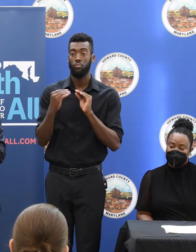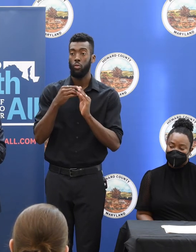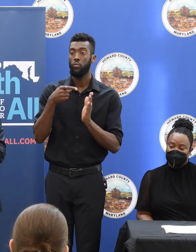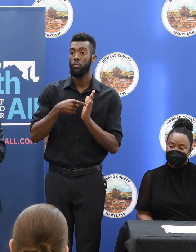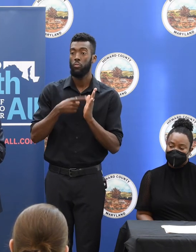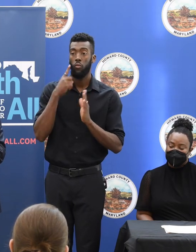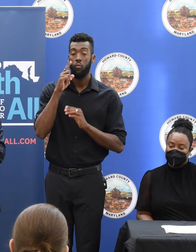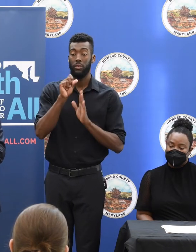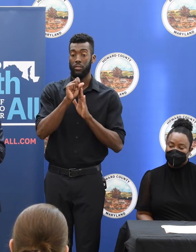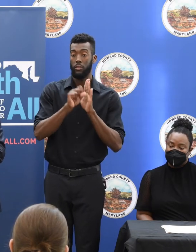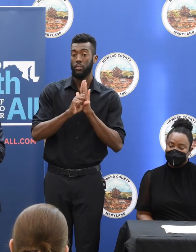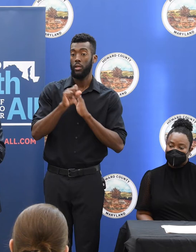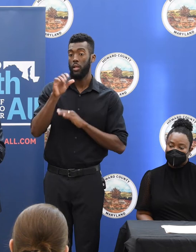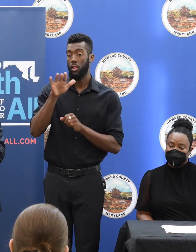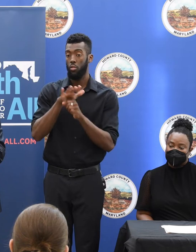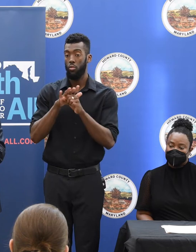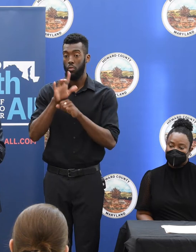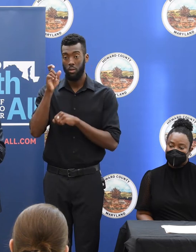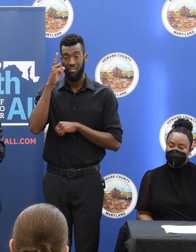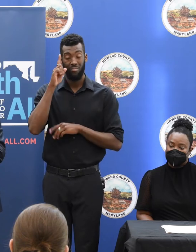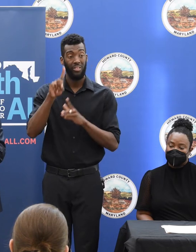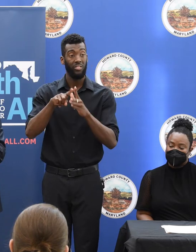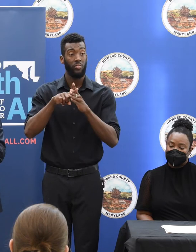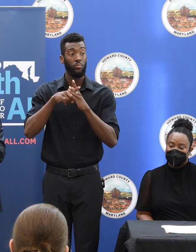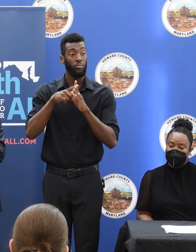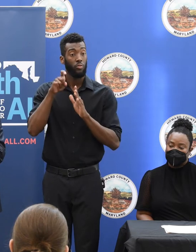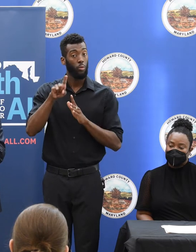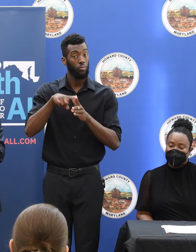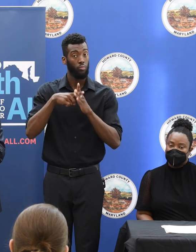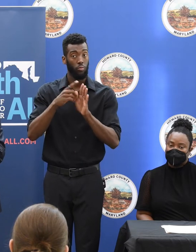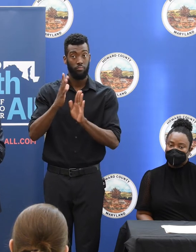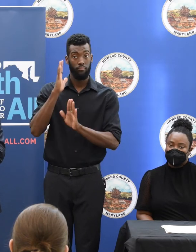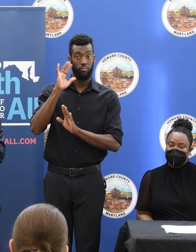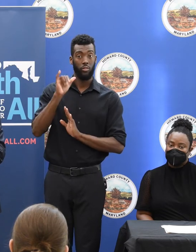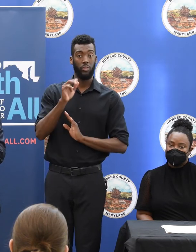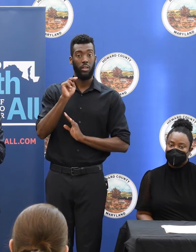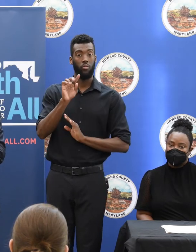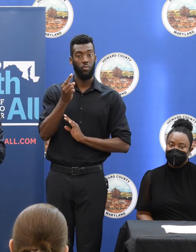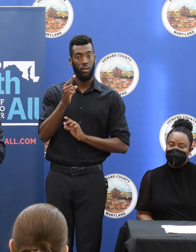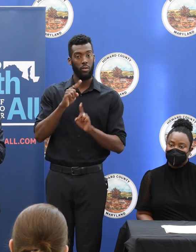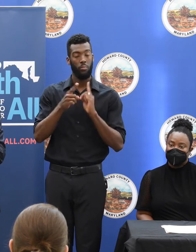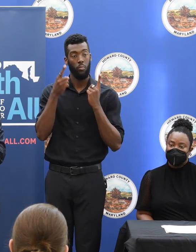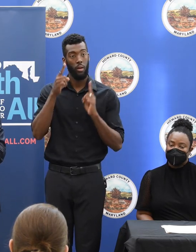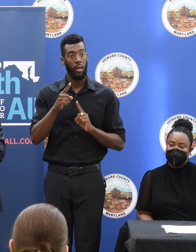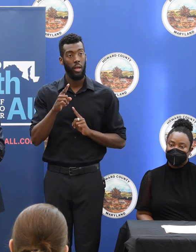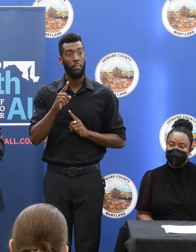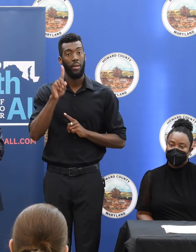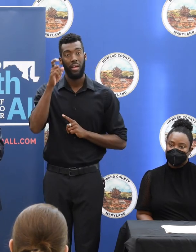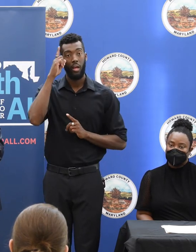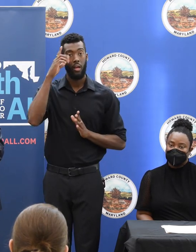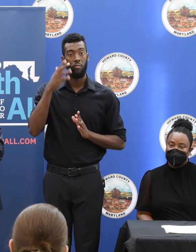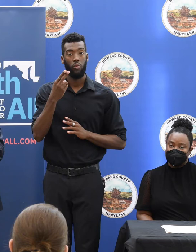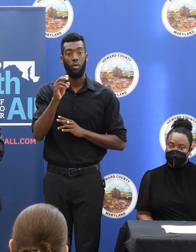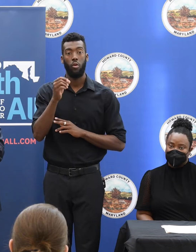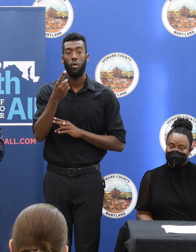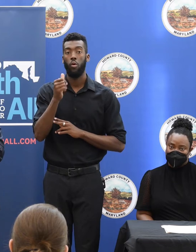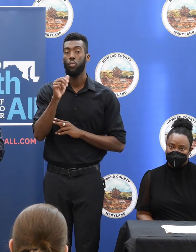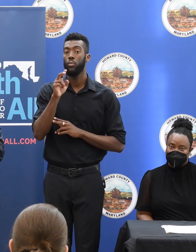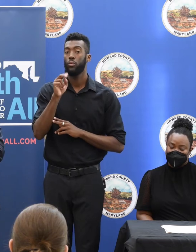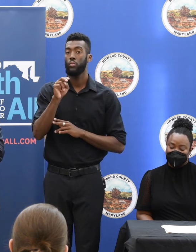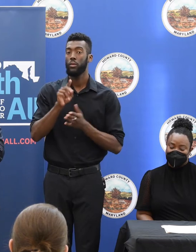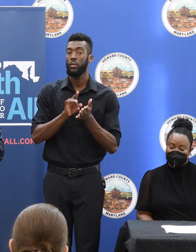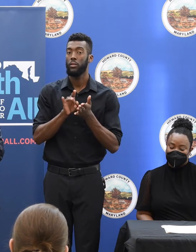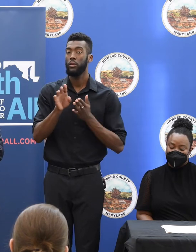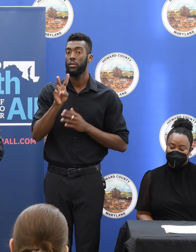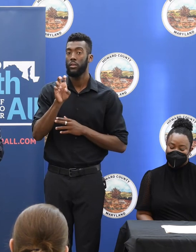local governments was supposed to take effect January 1 of this year. Unfortunately, Governor Hogan vetoed a funding bill. Thank you,